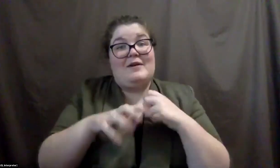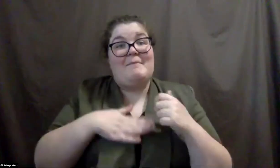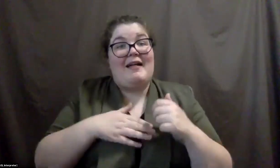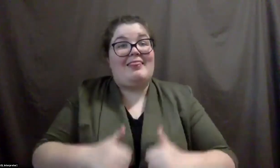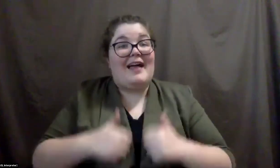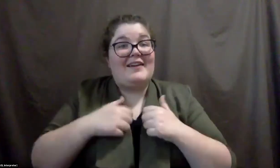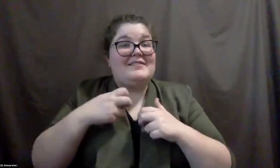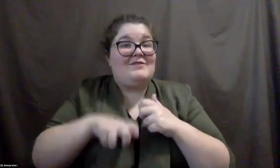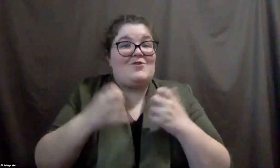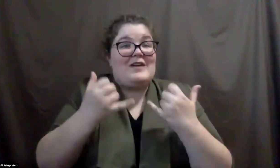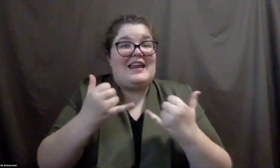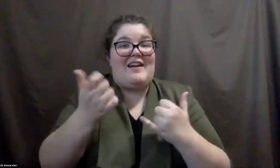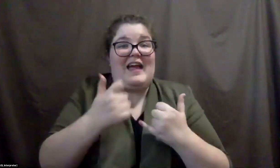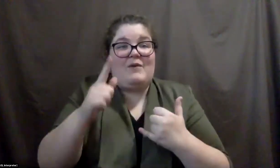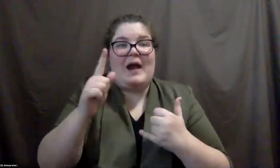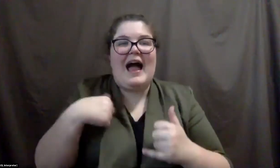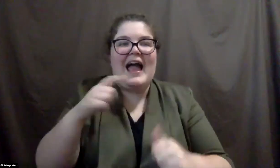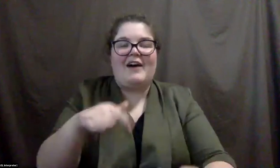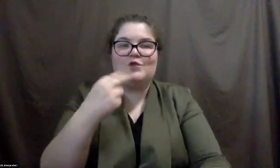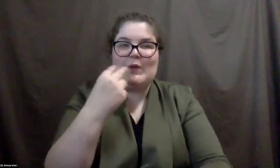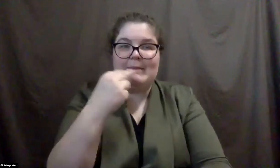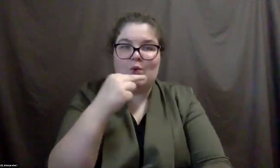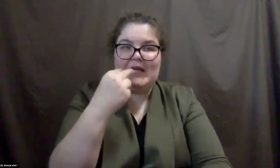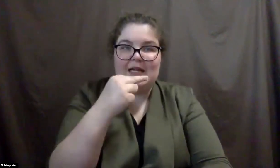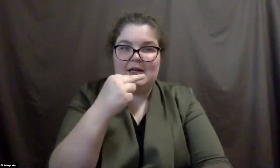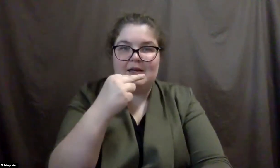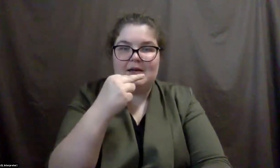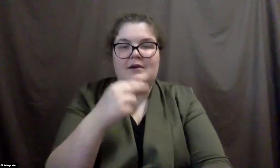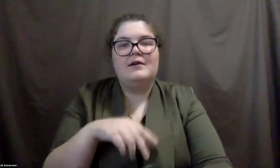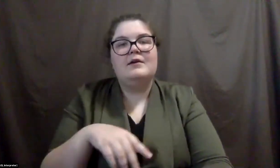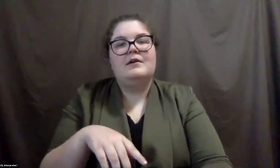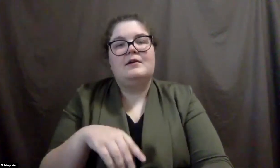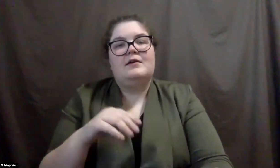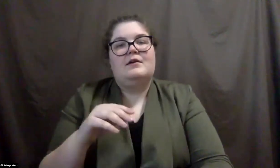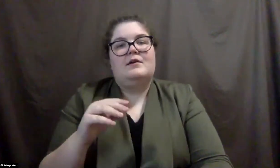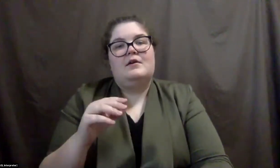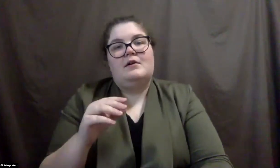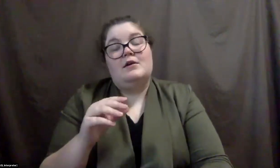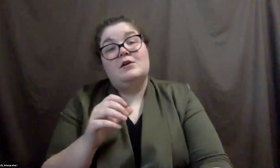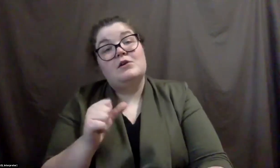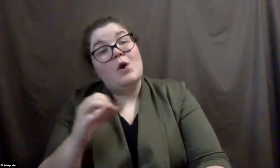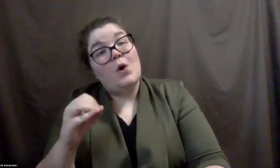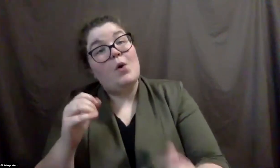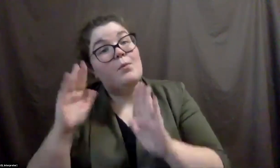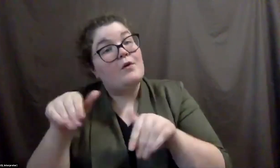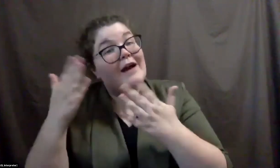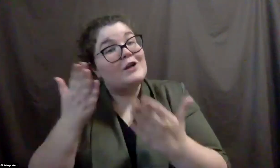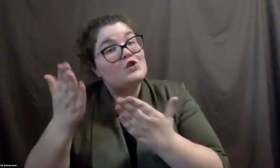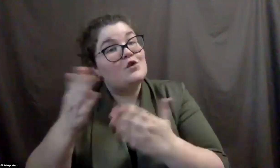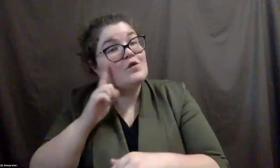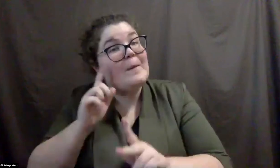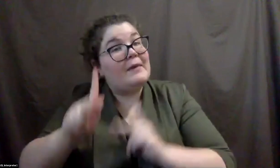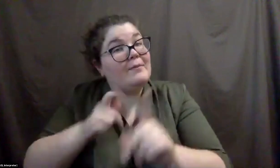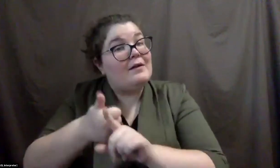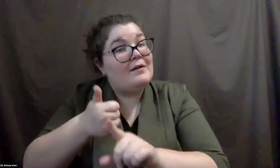everywhere because I need to lip read. Um, so in terms of providing service for people who are hard of